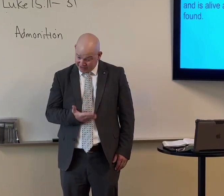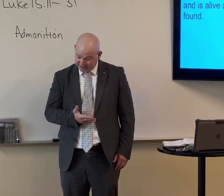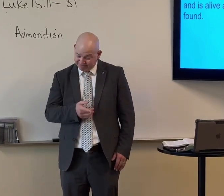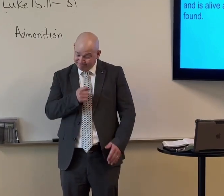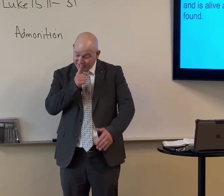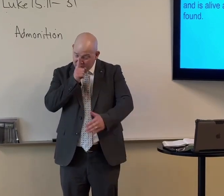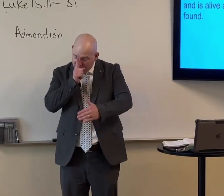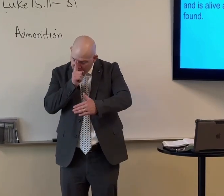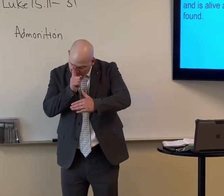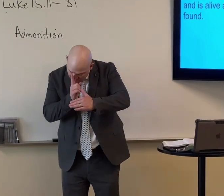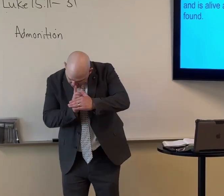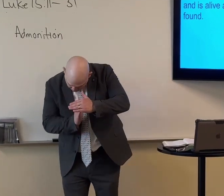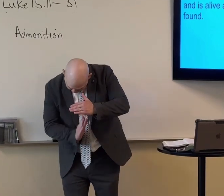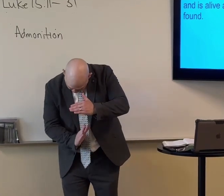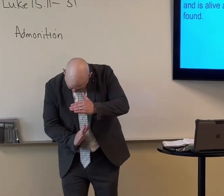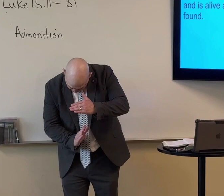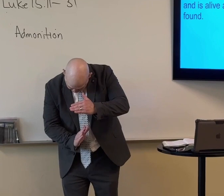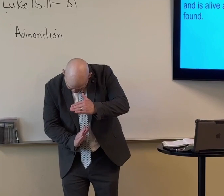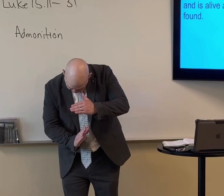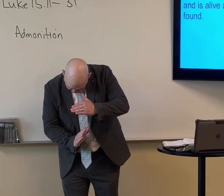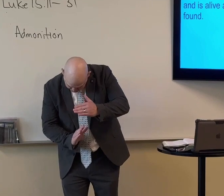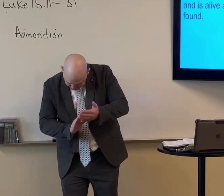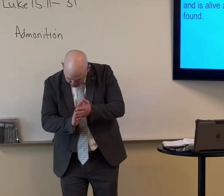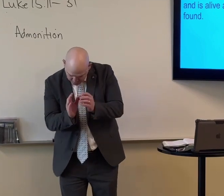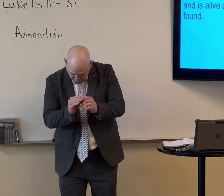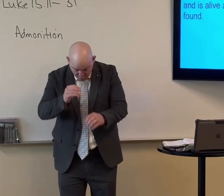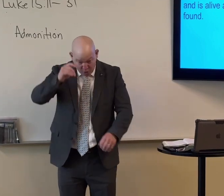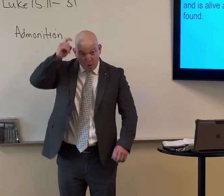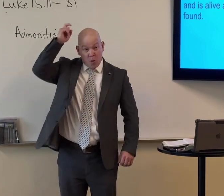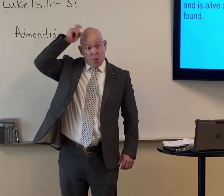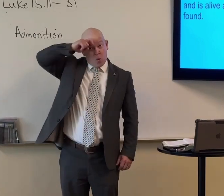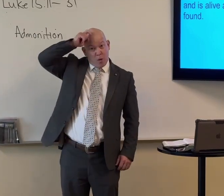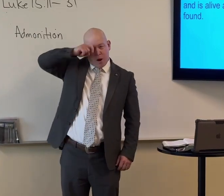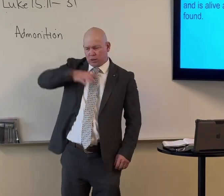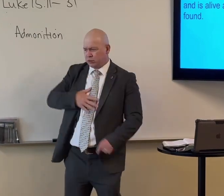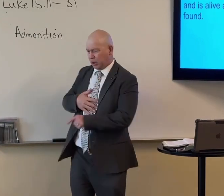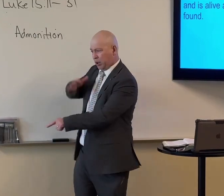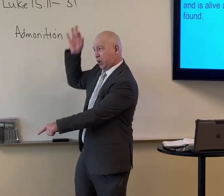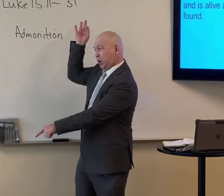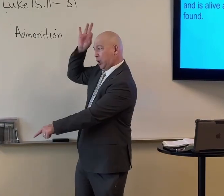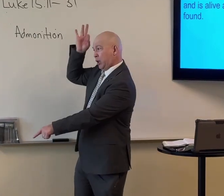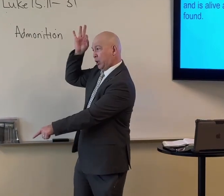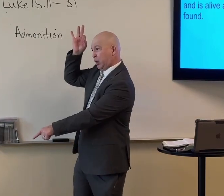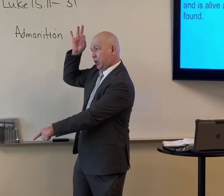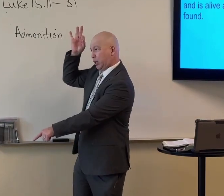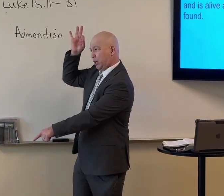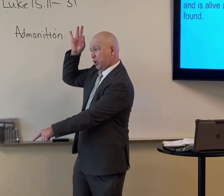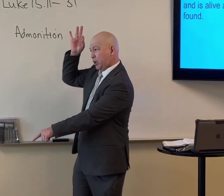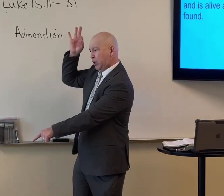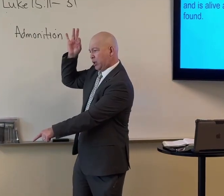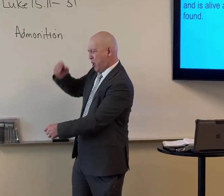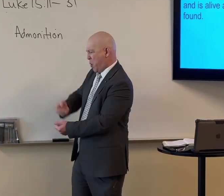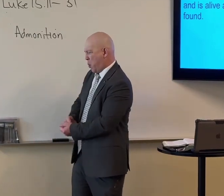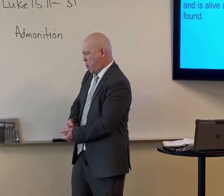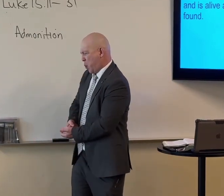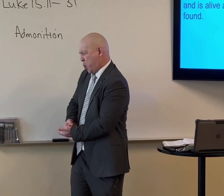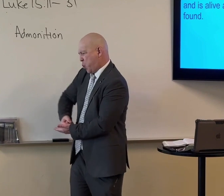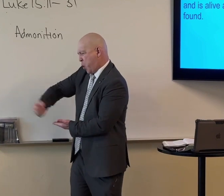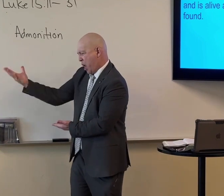And. Whichever way it is. We need to humble ourselves. We need to have more wisdom. This younger one didn't have any